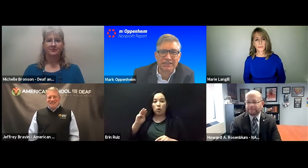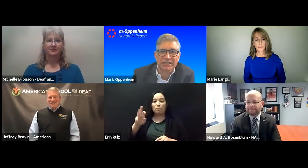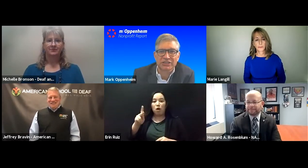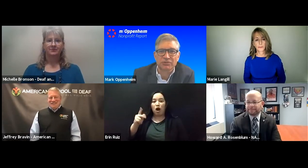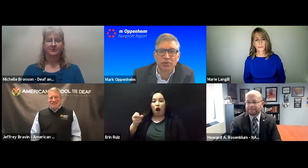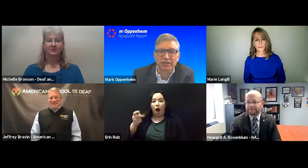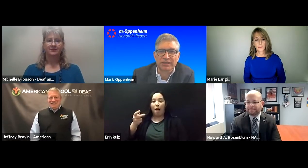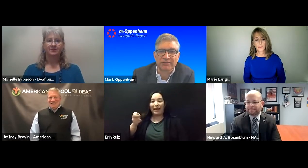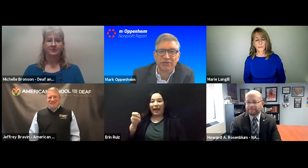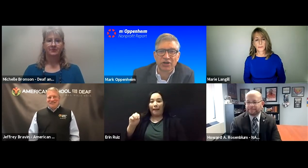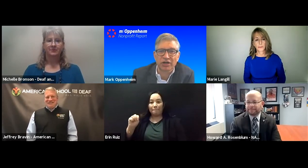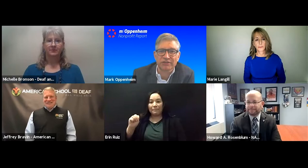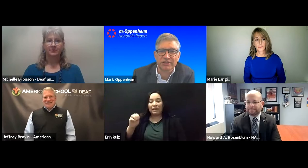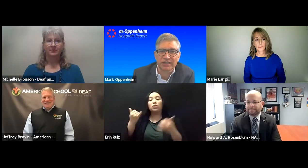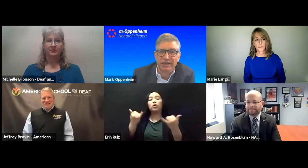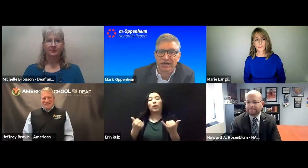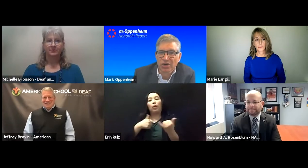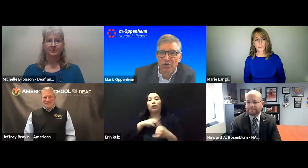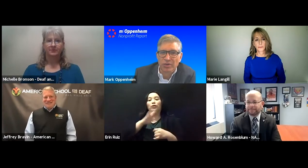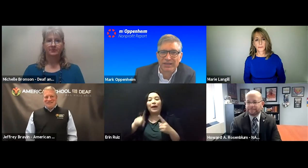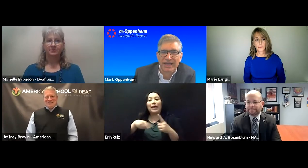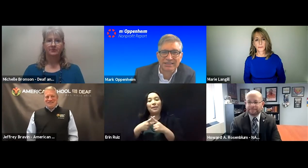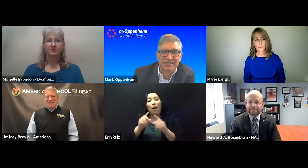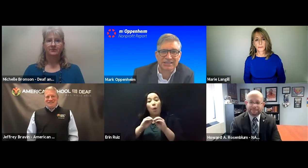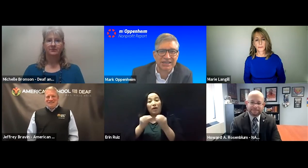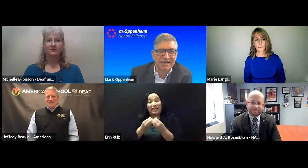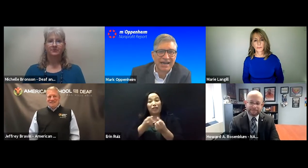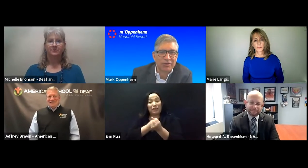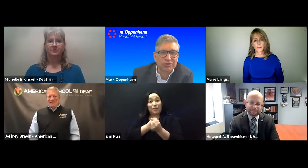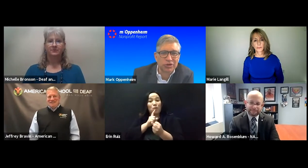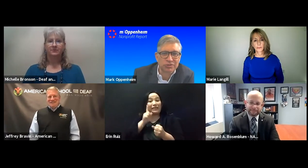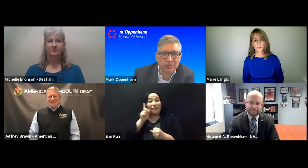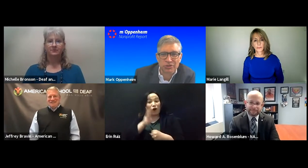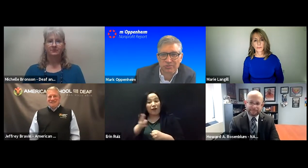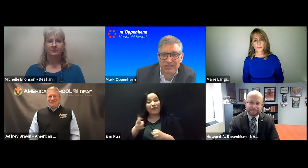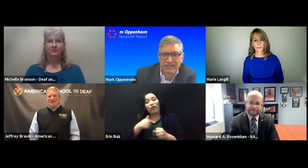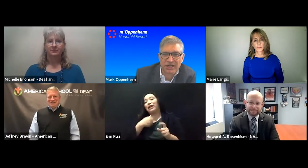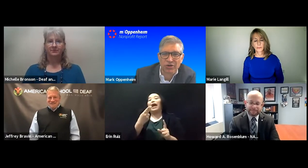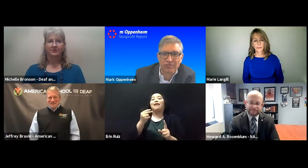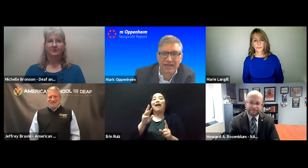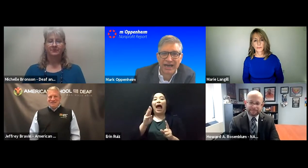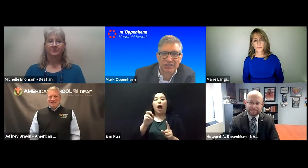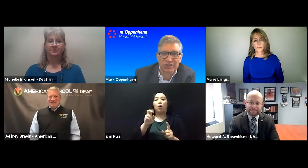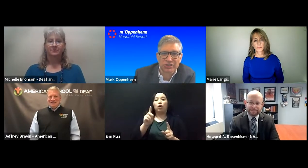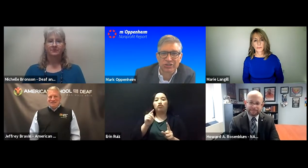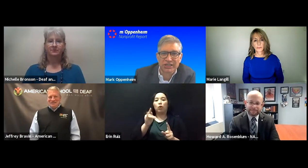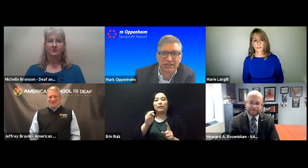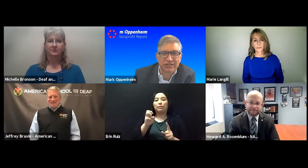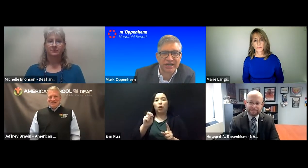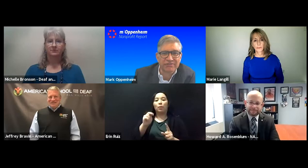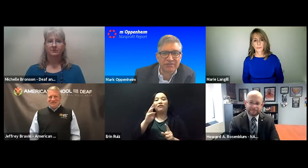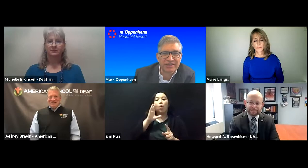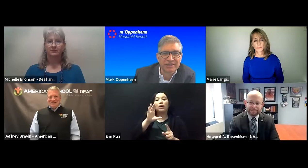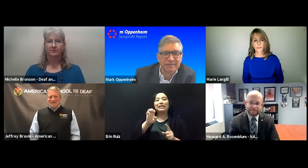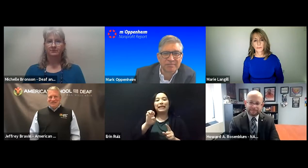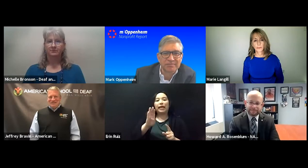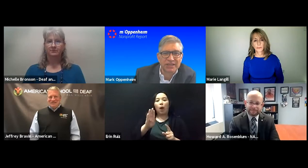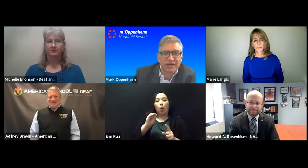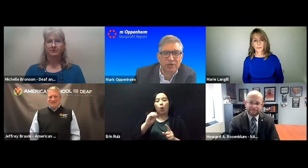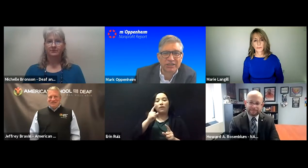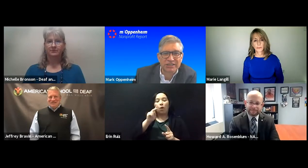organizations that support the deaf and hard of hearing with guests Howard Rosenblum, CEO of the National Association of the Deaf,